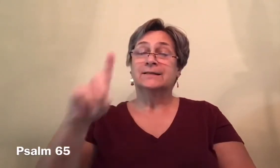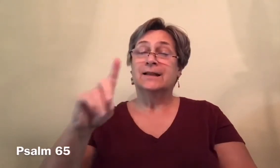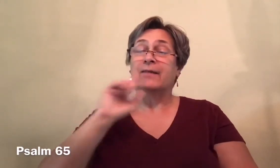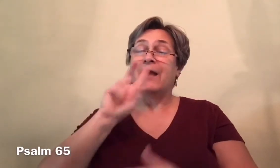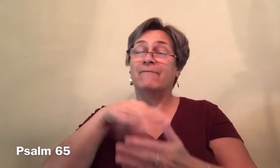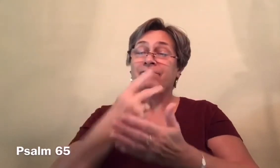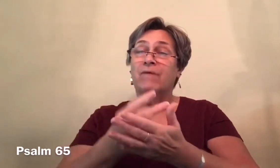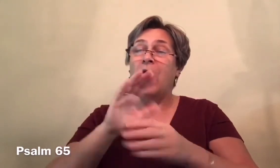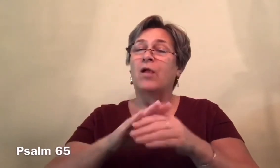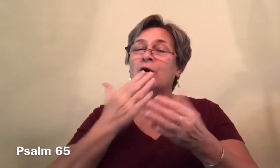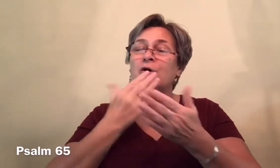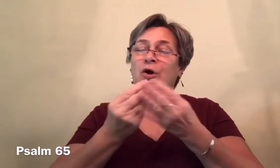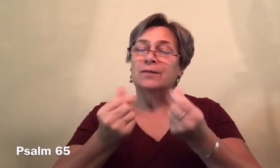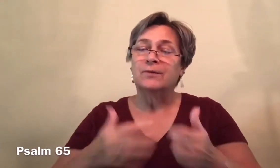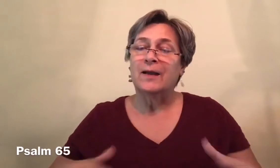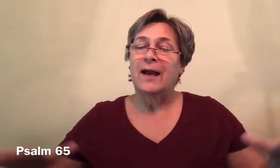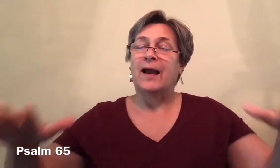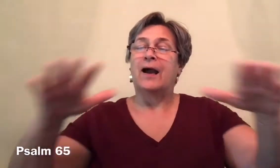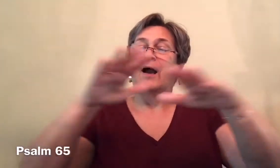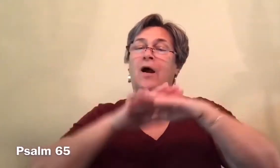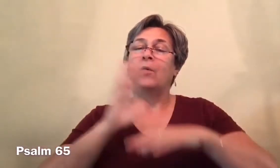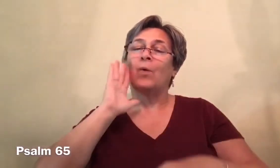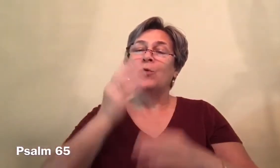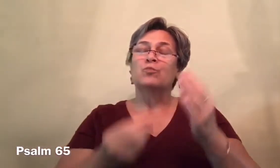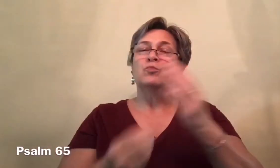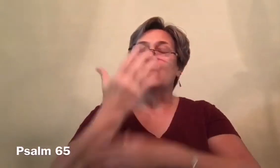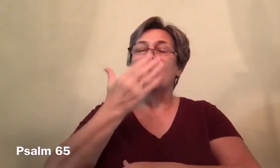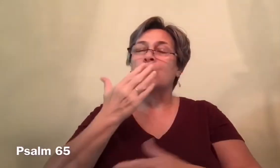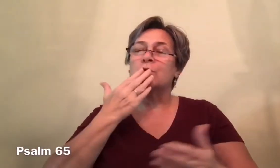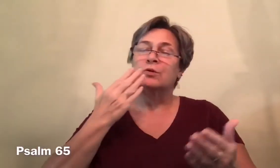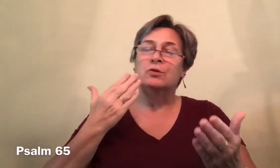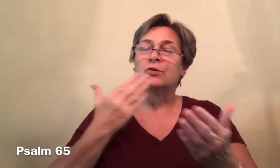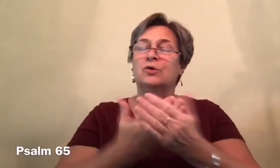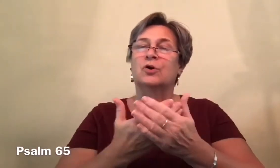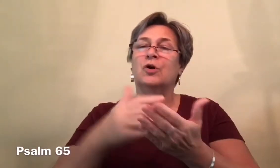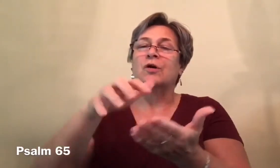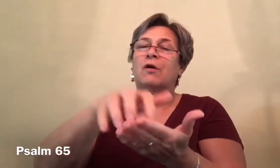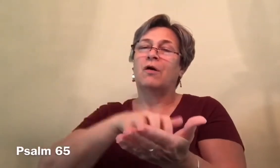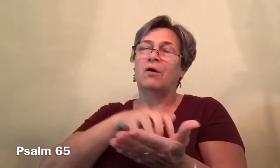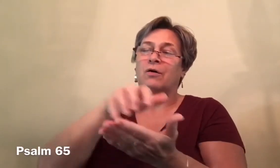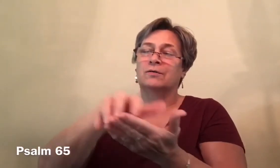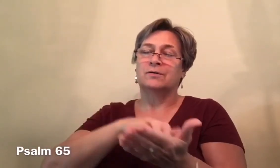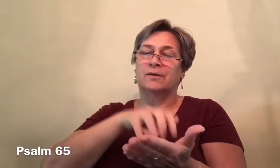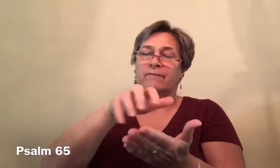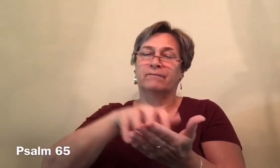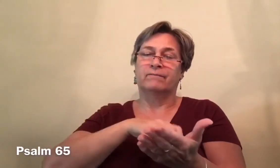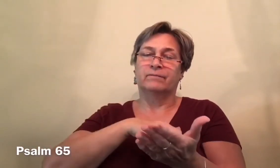The seed that falls on good ground will yield a fruitful harvest.